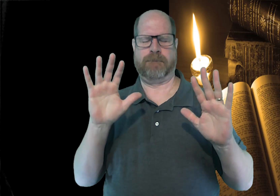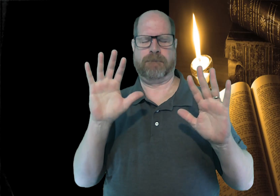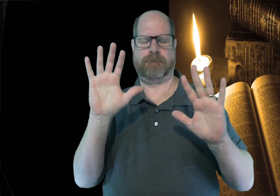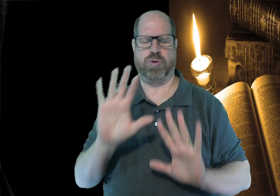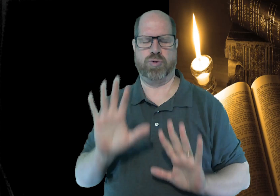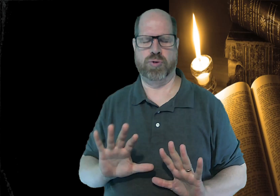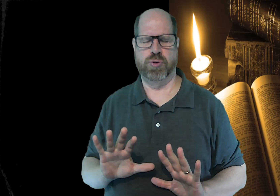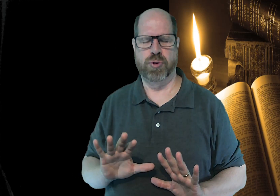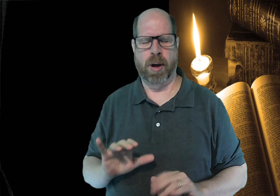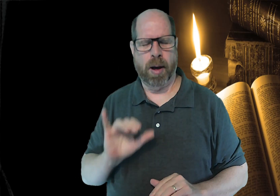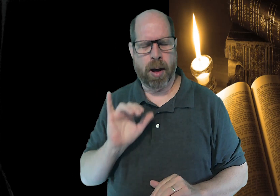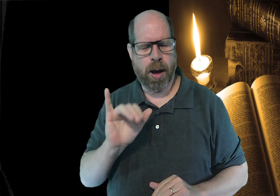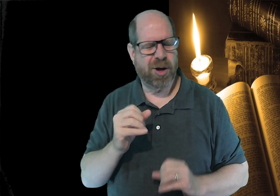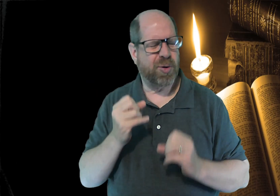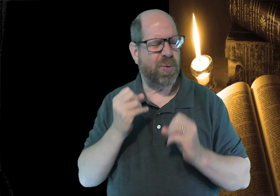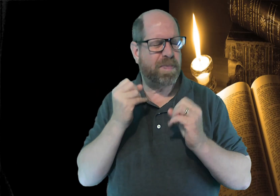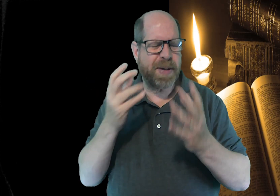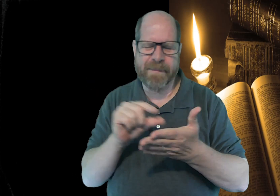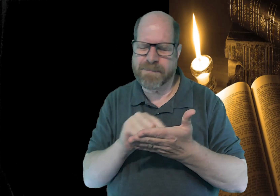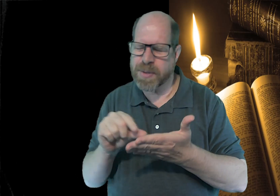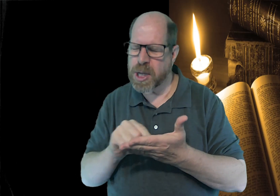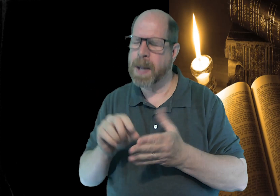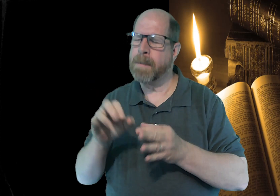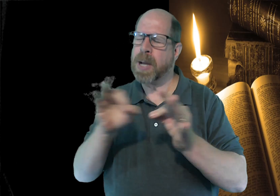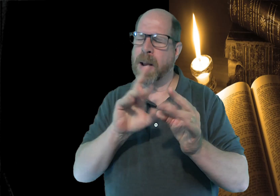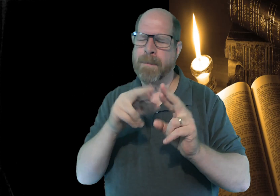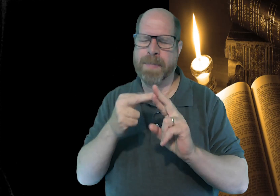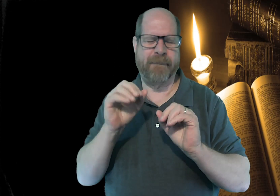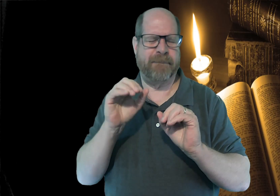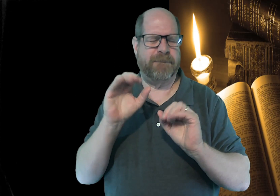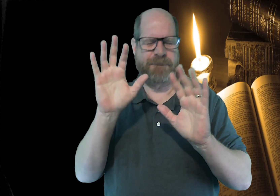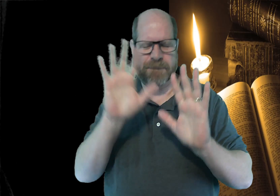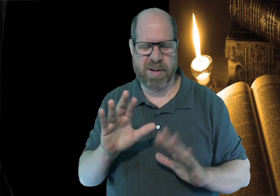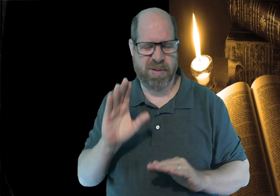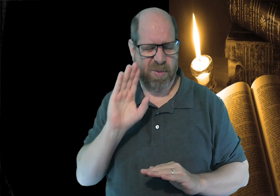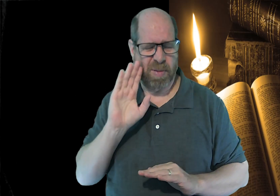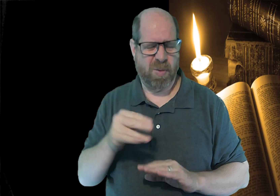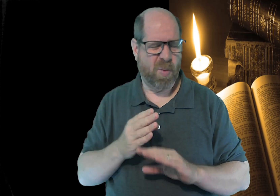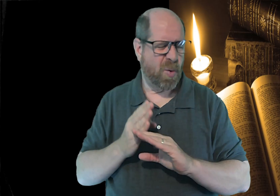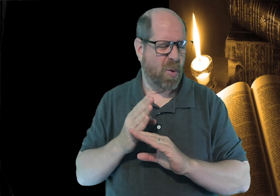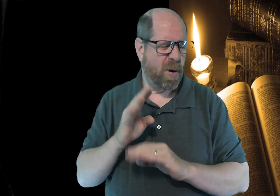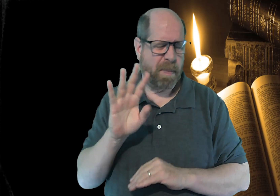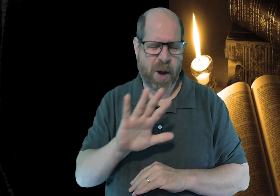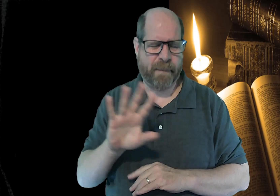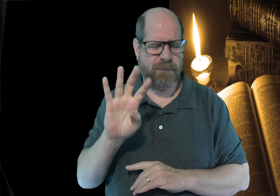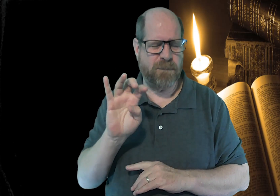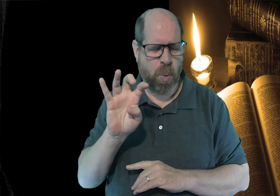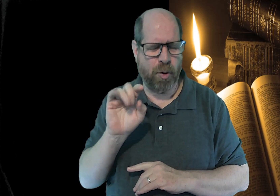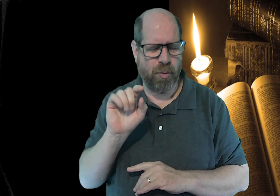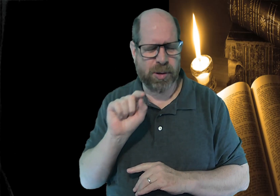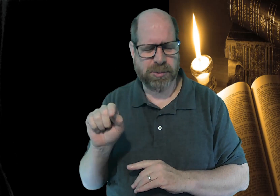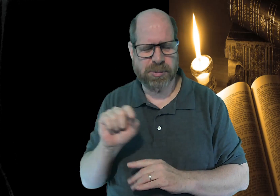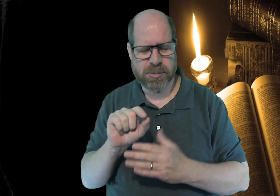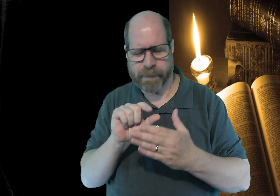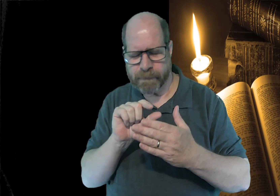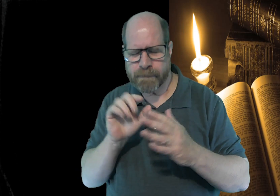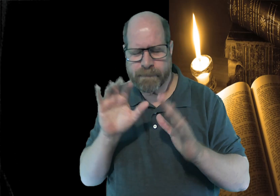learn about fear. There are so many verses that explain about it, about 400 of them in the Bible,